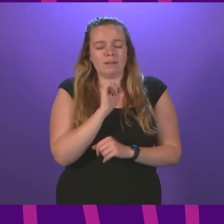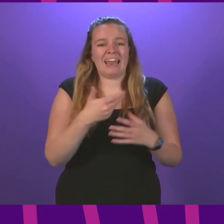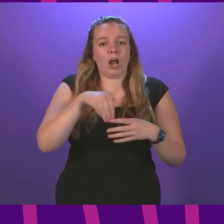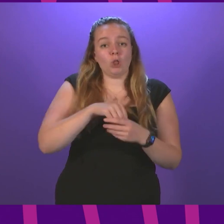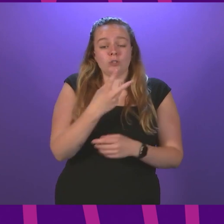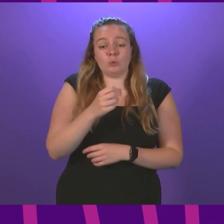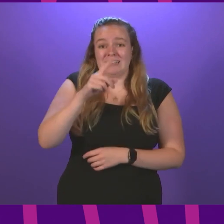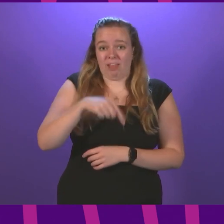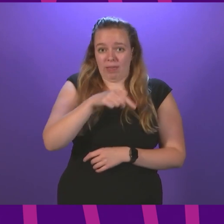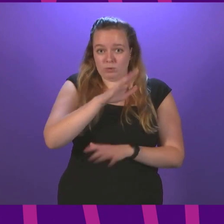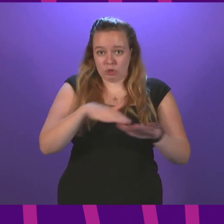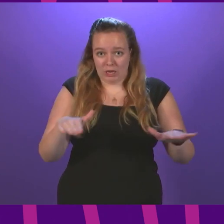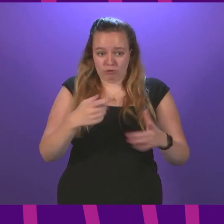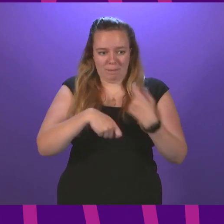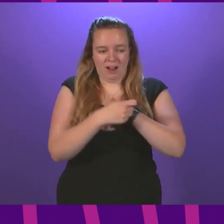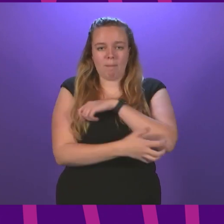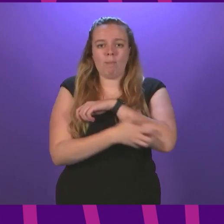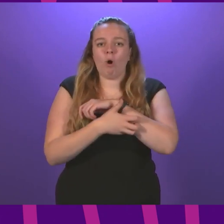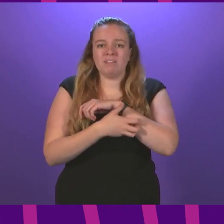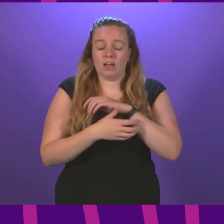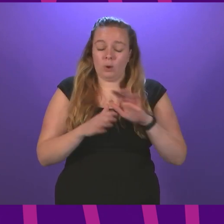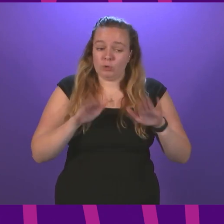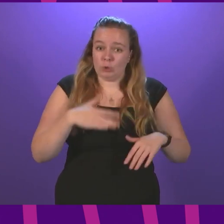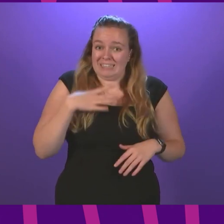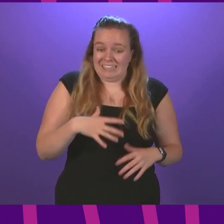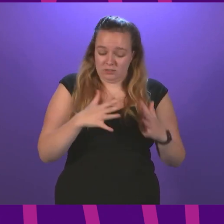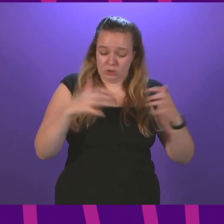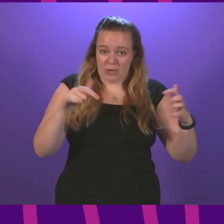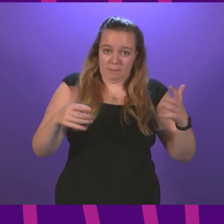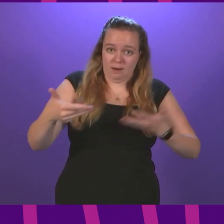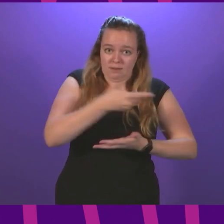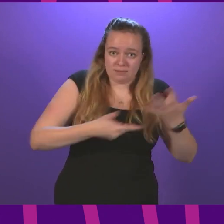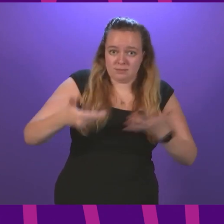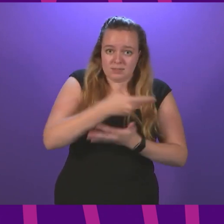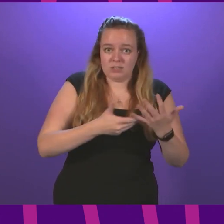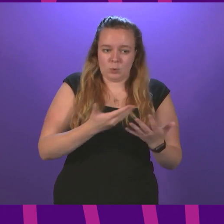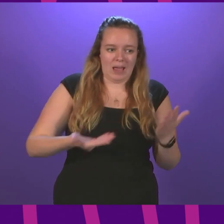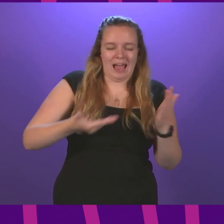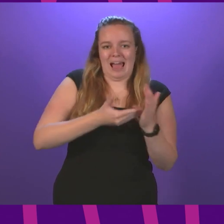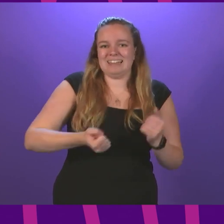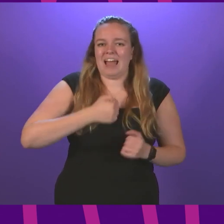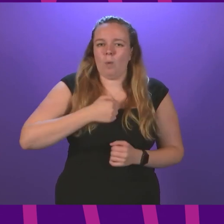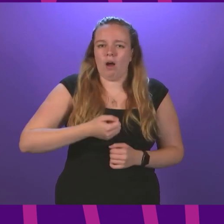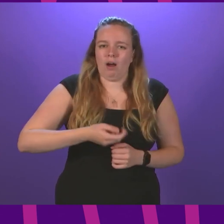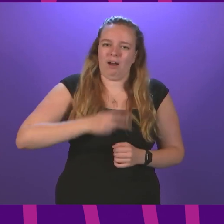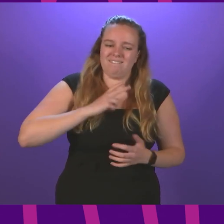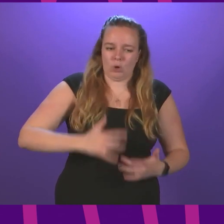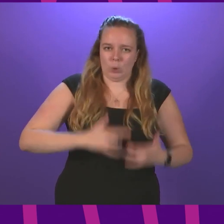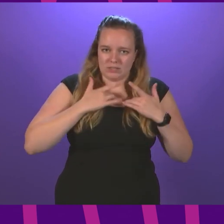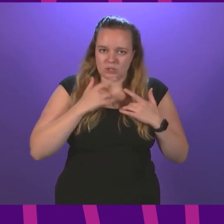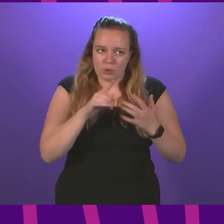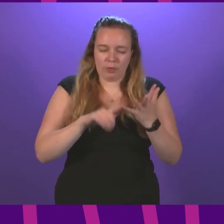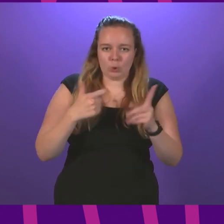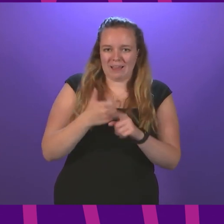,000 children into poverty. We shouldn't need to use this chamber to add our voices to the increasingly urgent calls for the UK